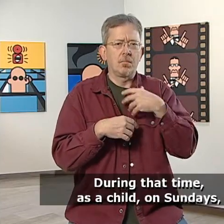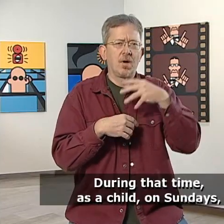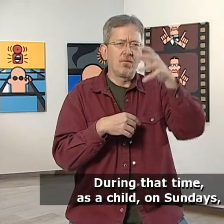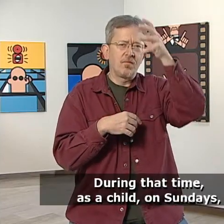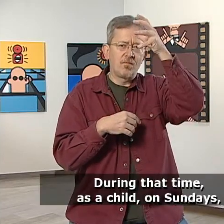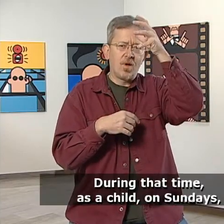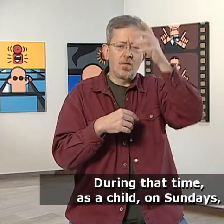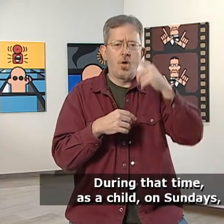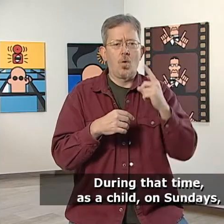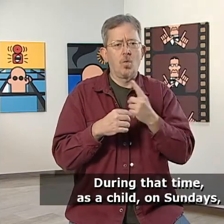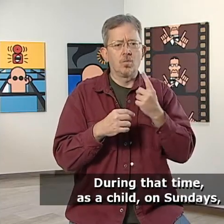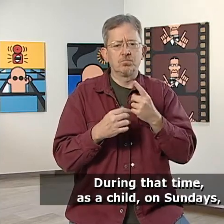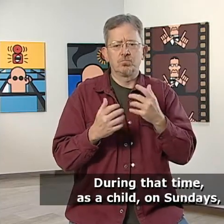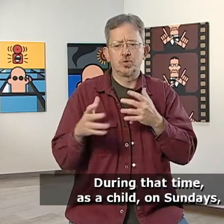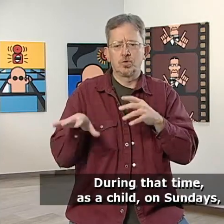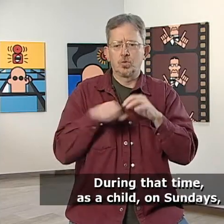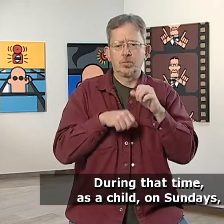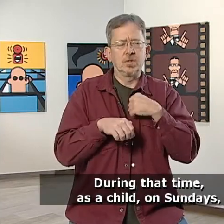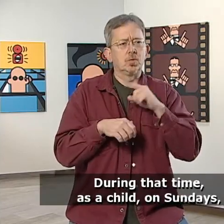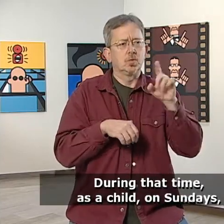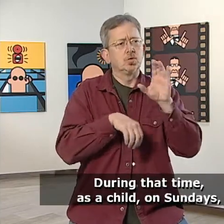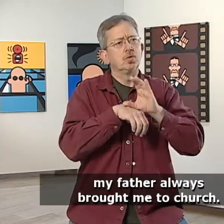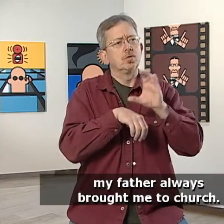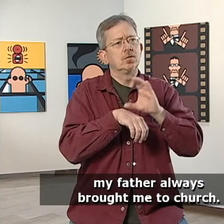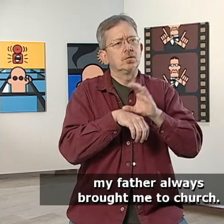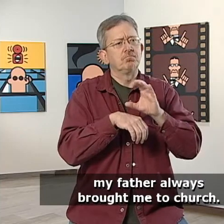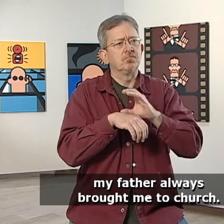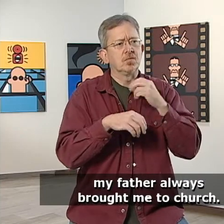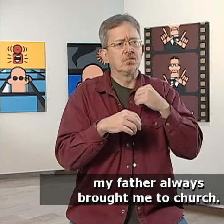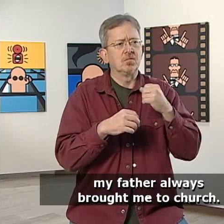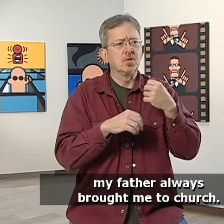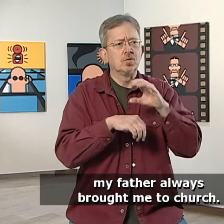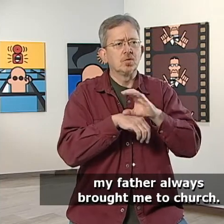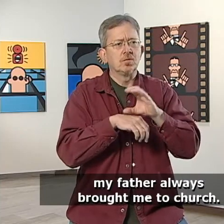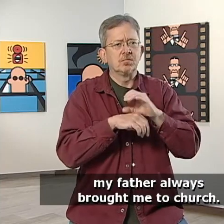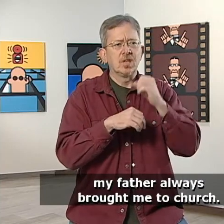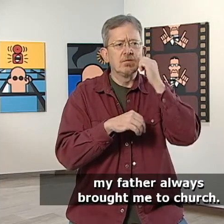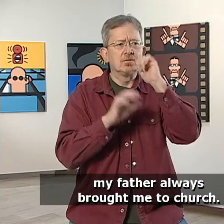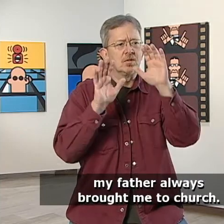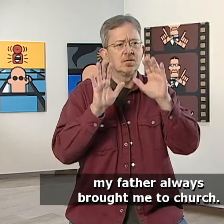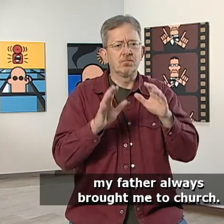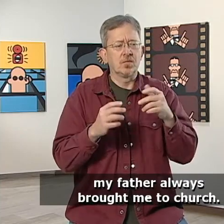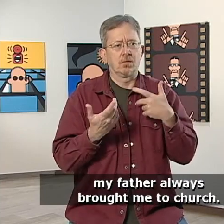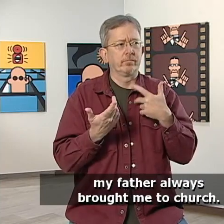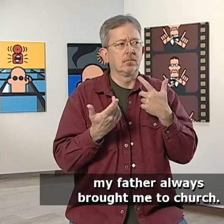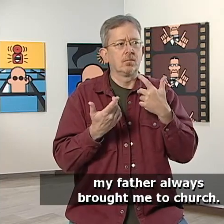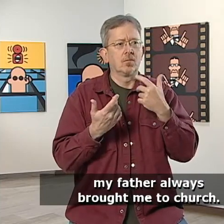During that time, as a child, on Sundays, my father always brought me to church.